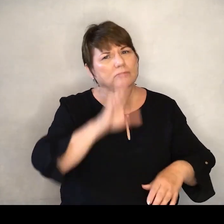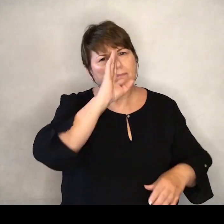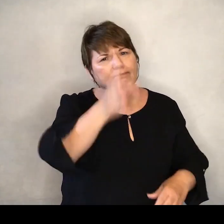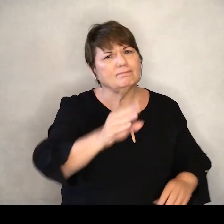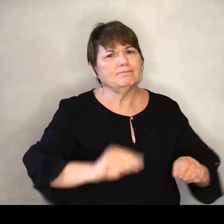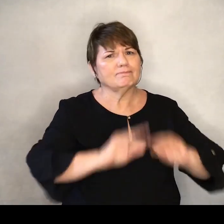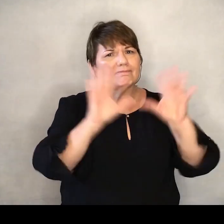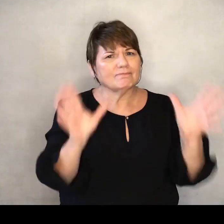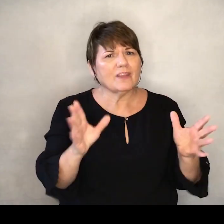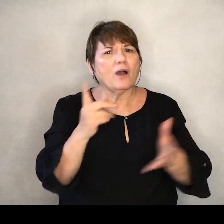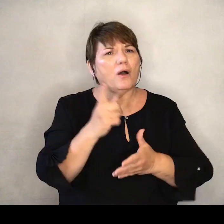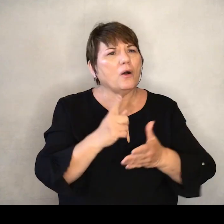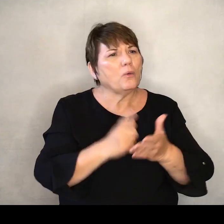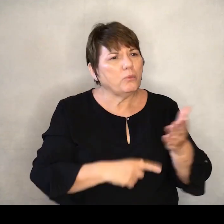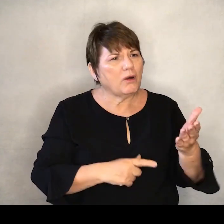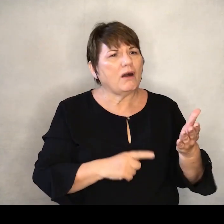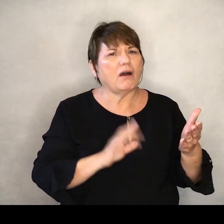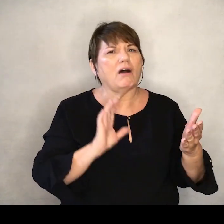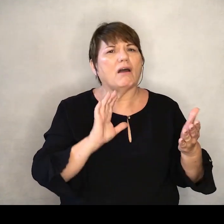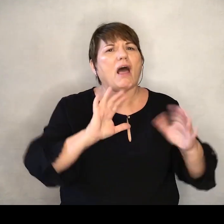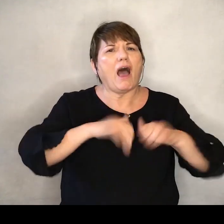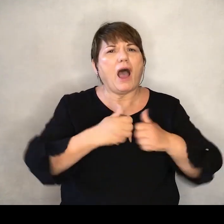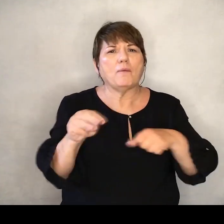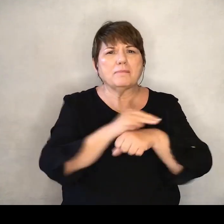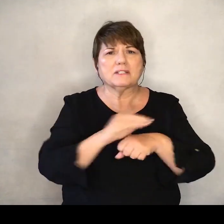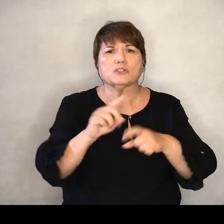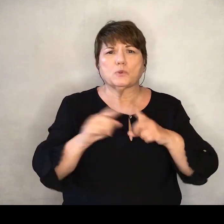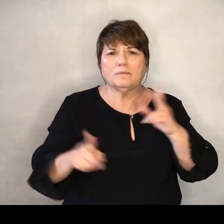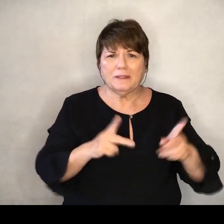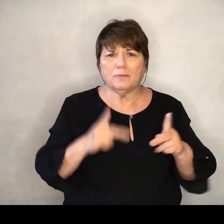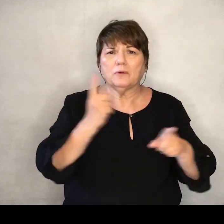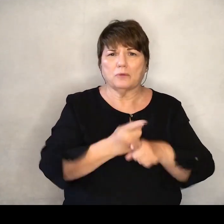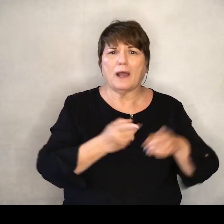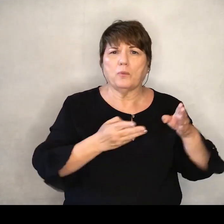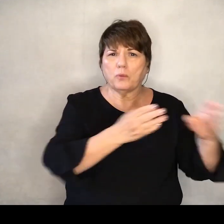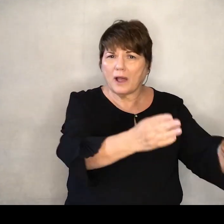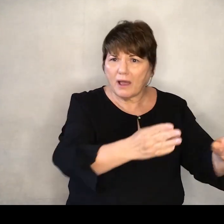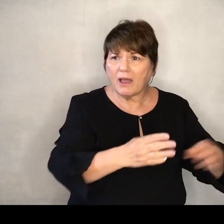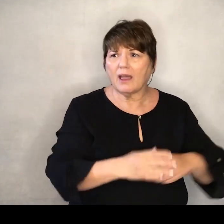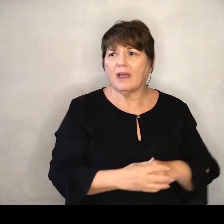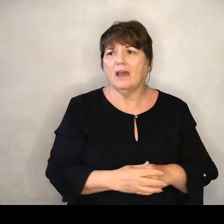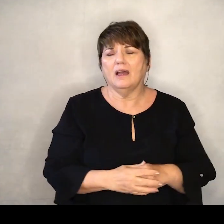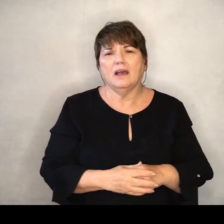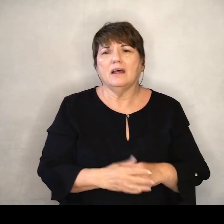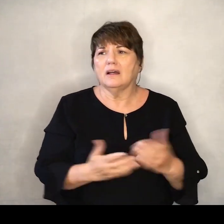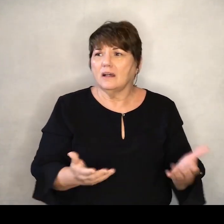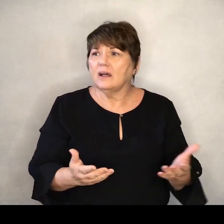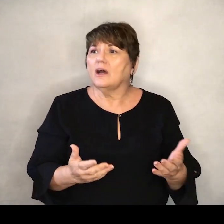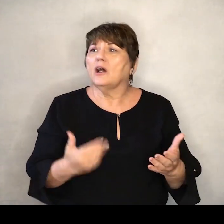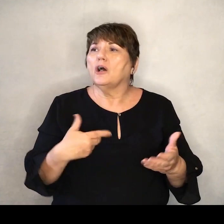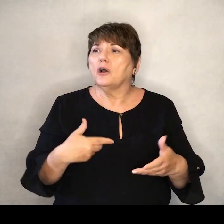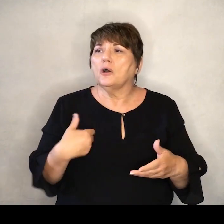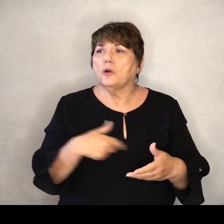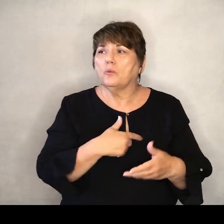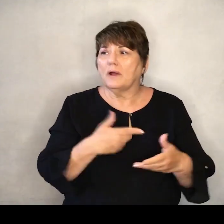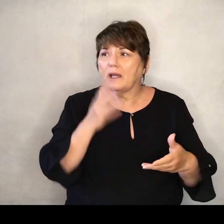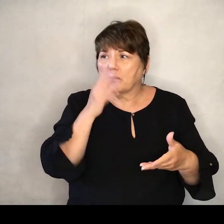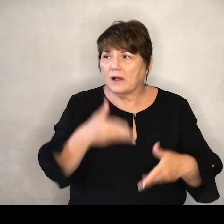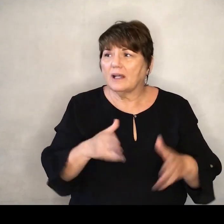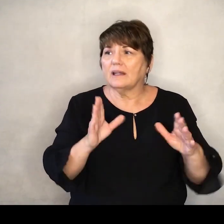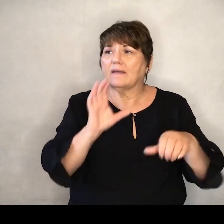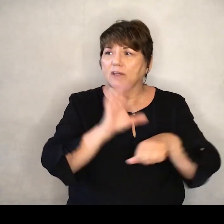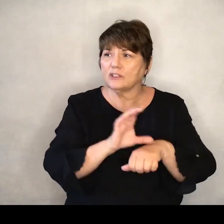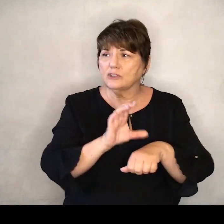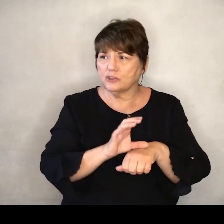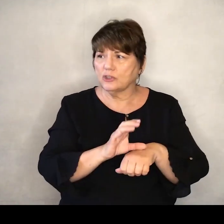About what we're trying to do And to be Recognized that It is not a cruel thing to say Hey we're going to let the church Sort of step